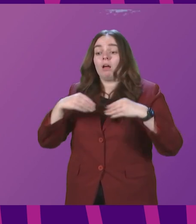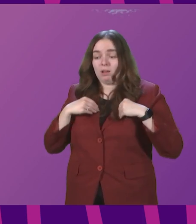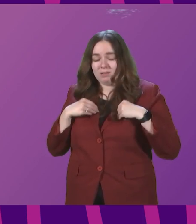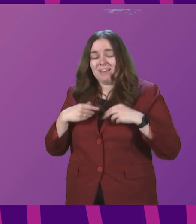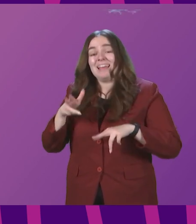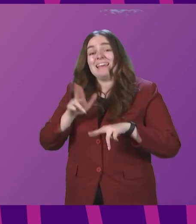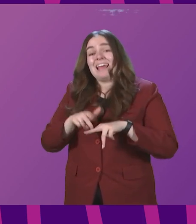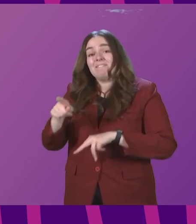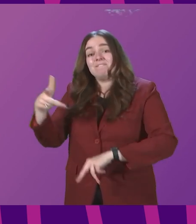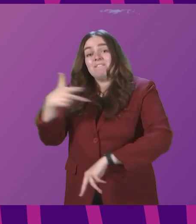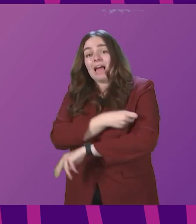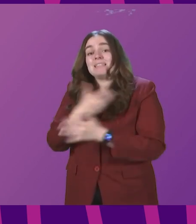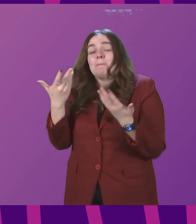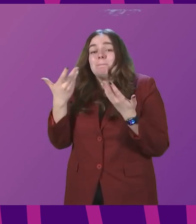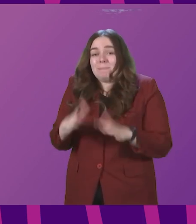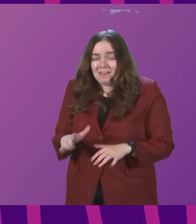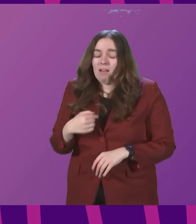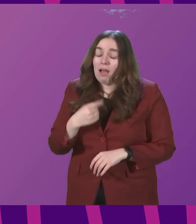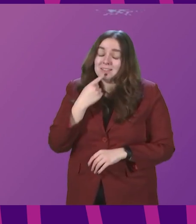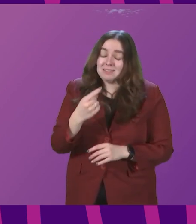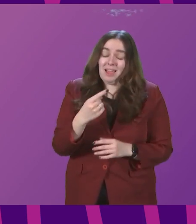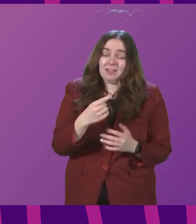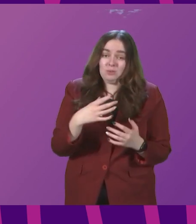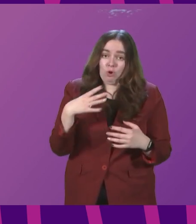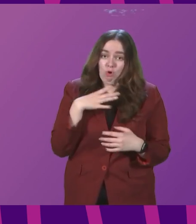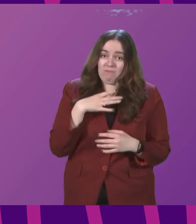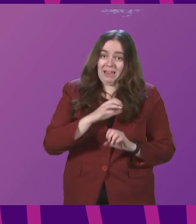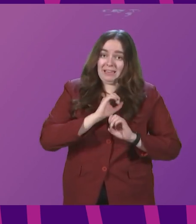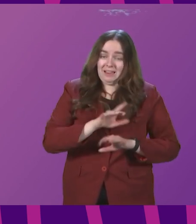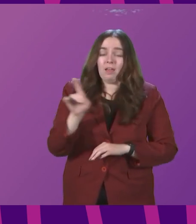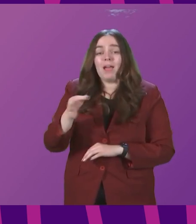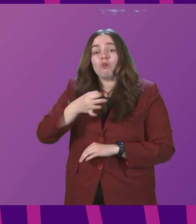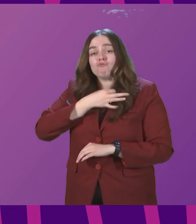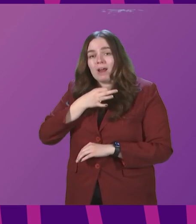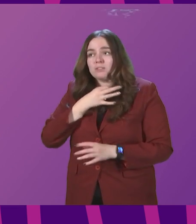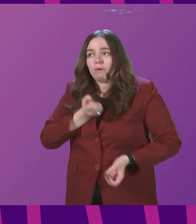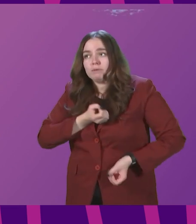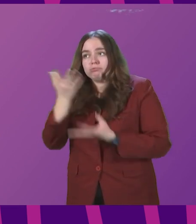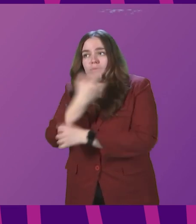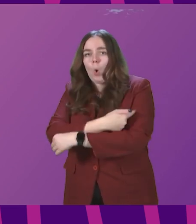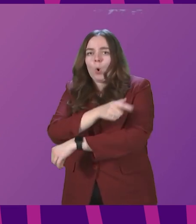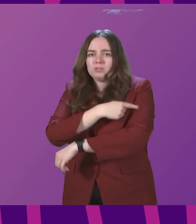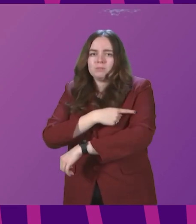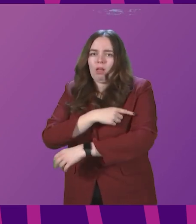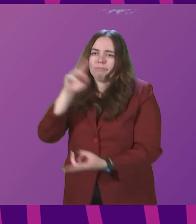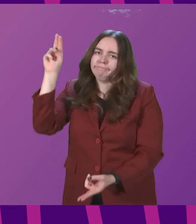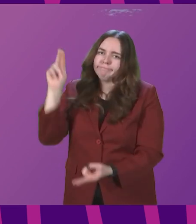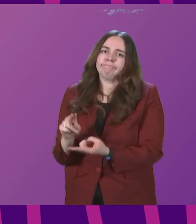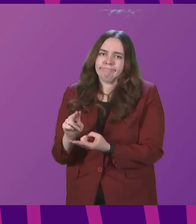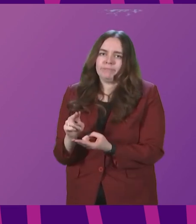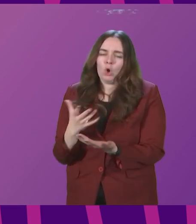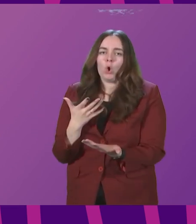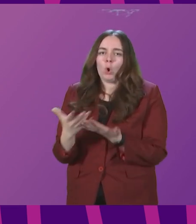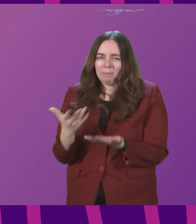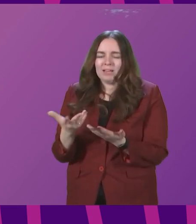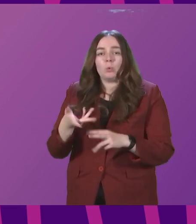vaccinated, as I said in my statement, their risk of being hospitalised is significantly lower than